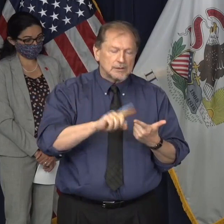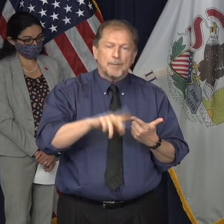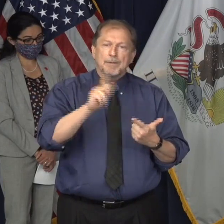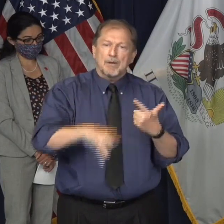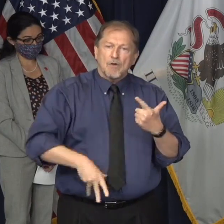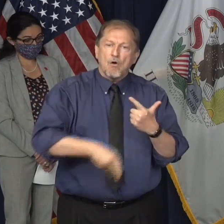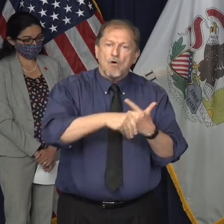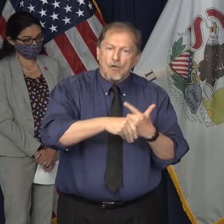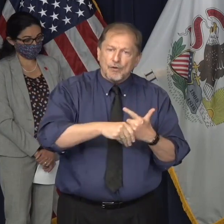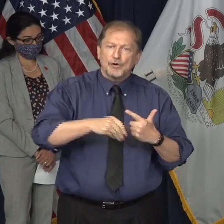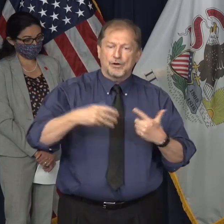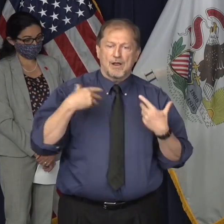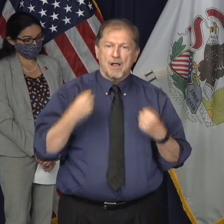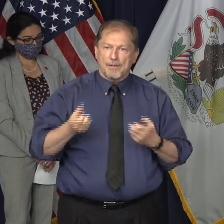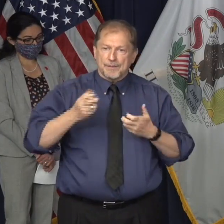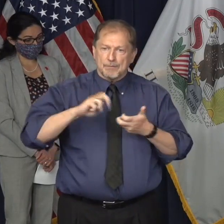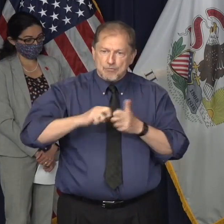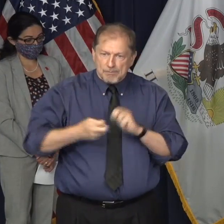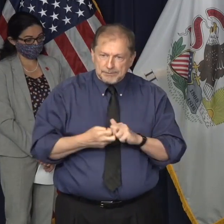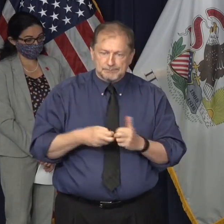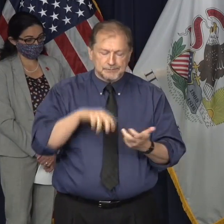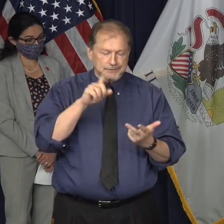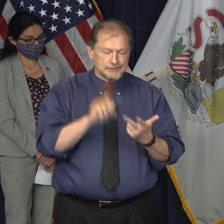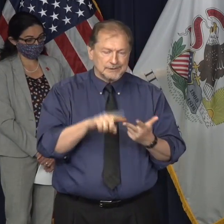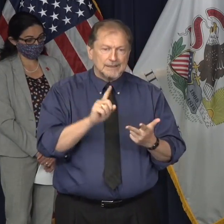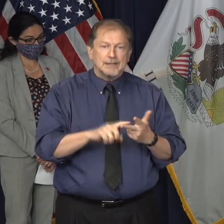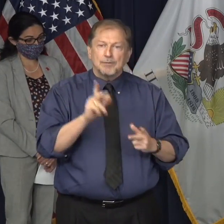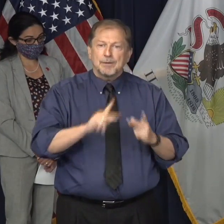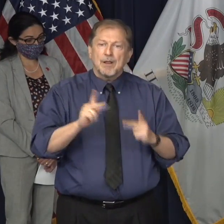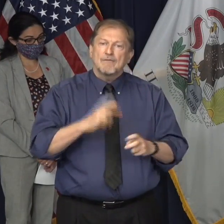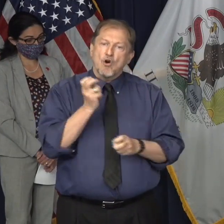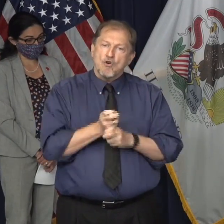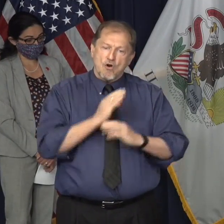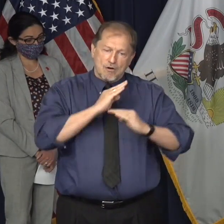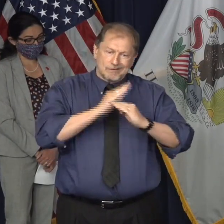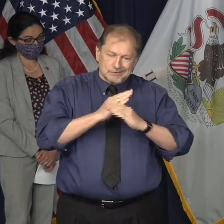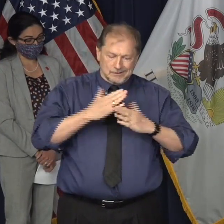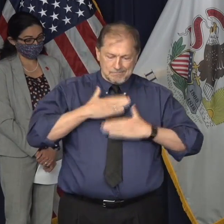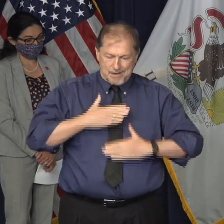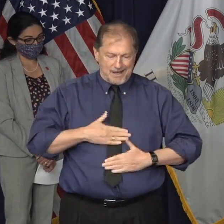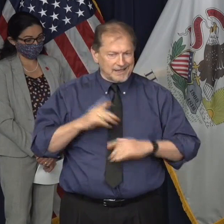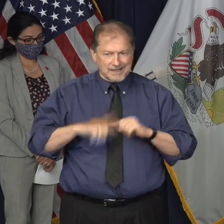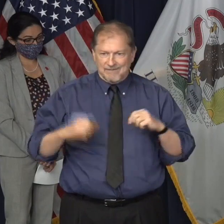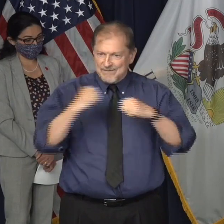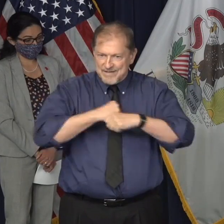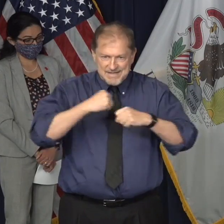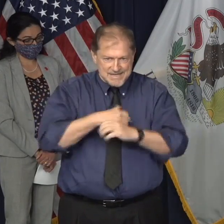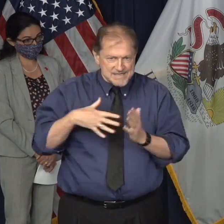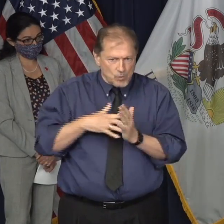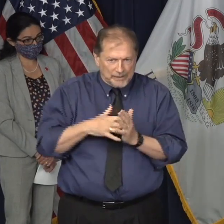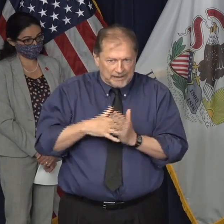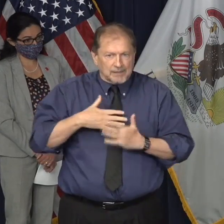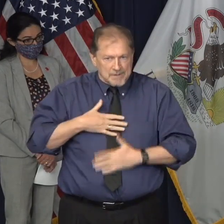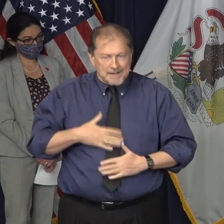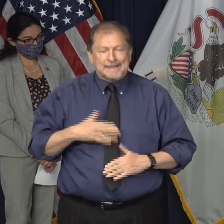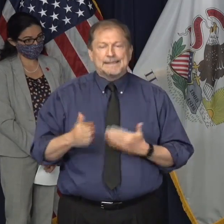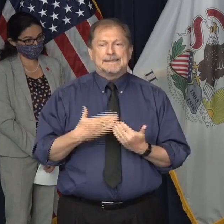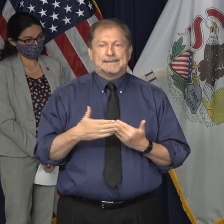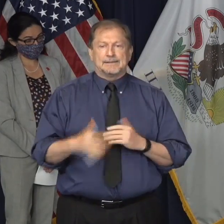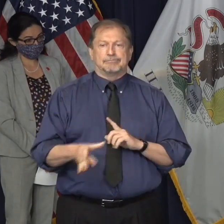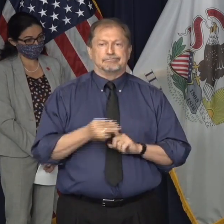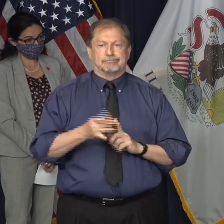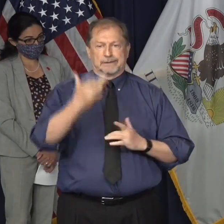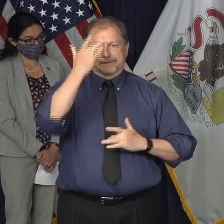and people who have pre-existing conditions. And because of decades of disparities in health care